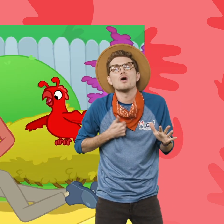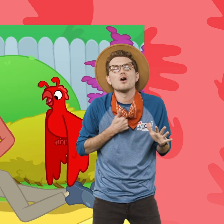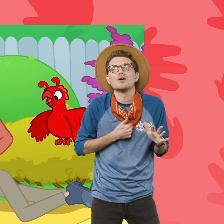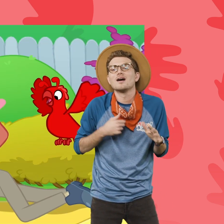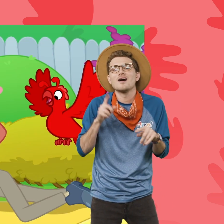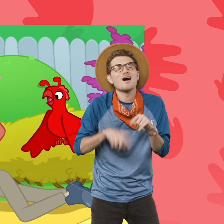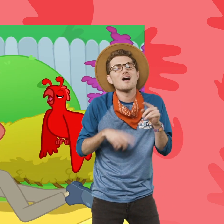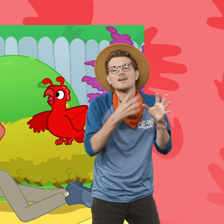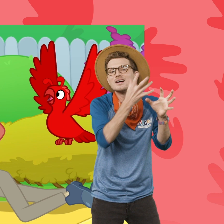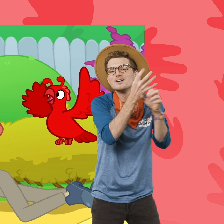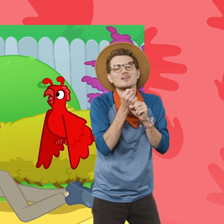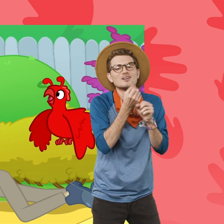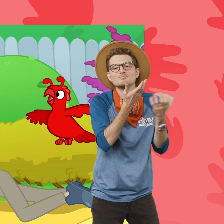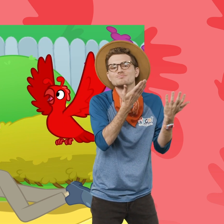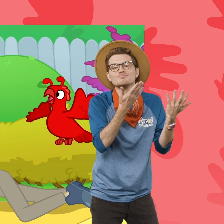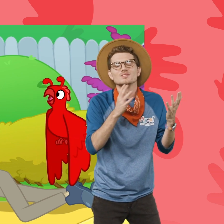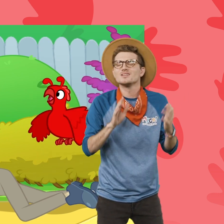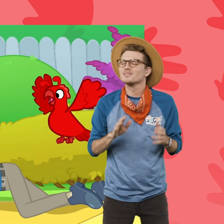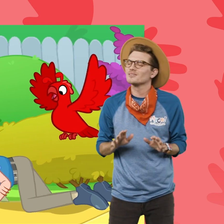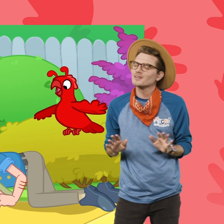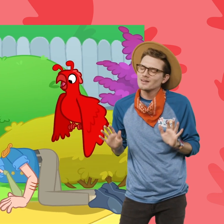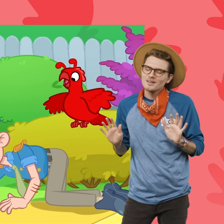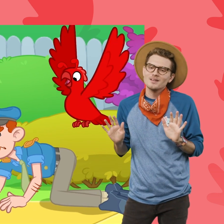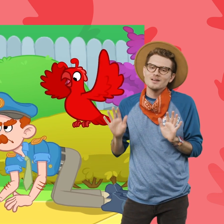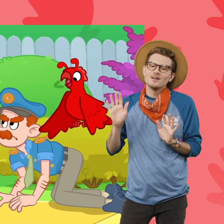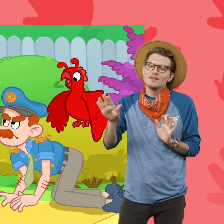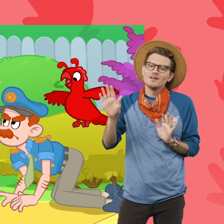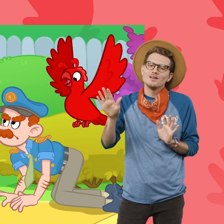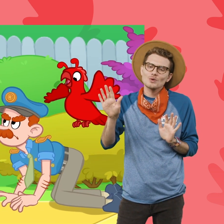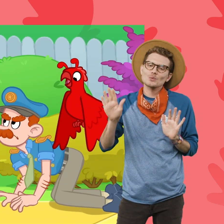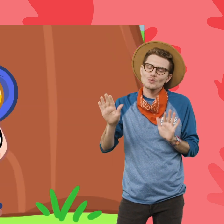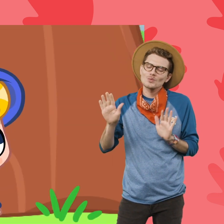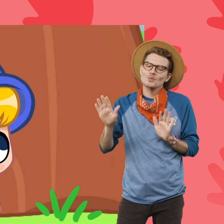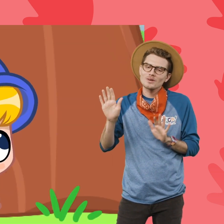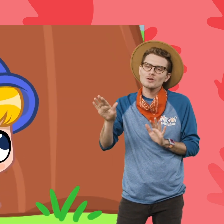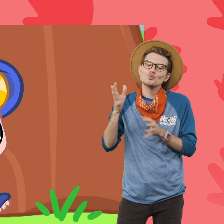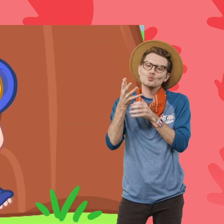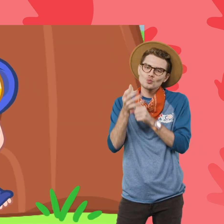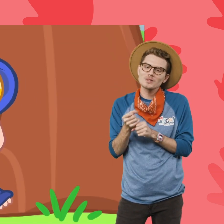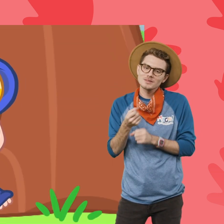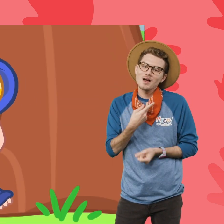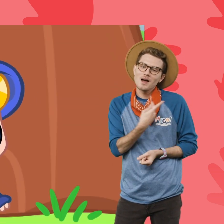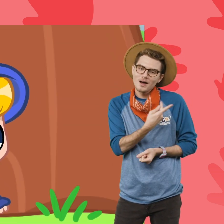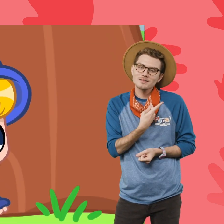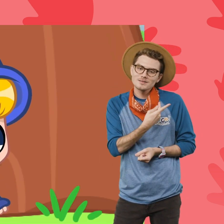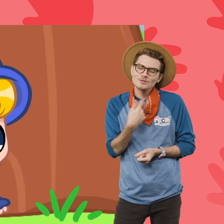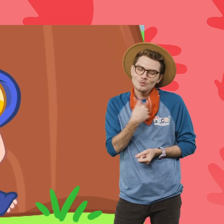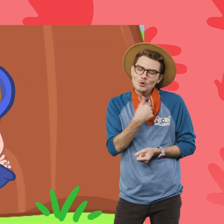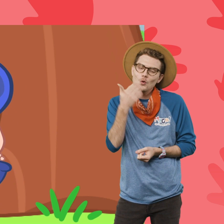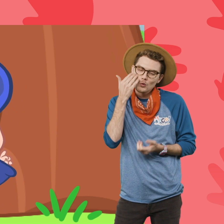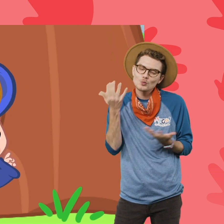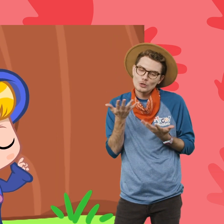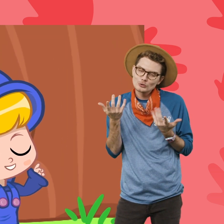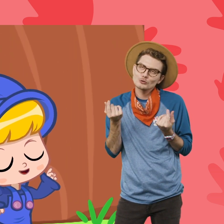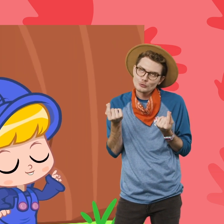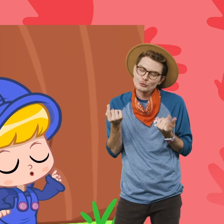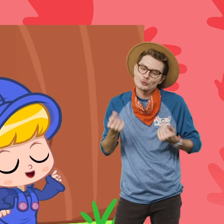I'm sorry, Morphle, I couldn't get him. Just trust us, Vanderboos. We know what we're doing.